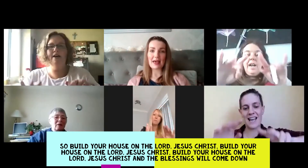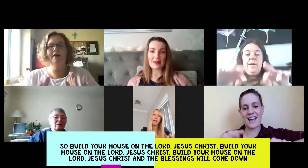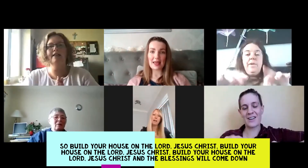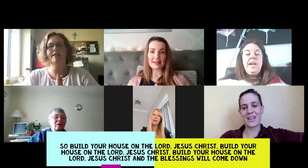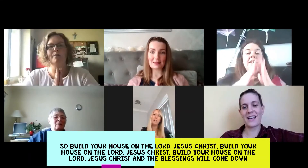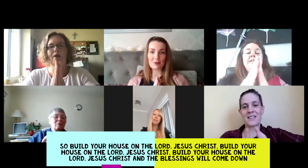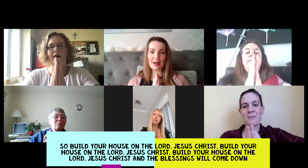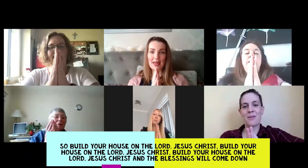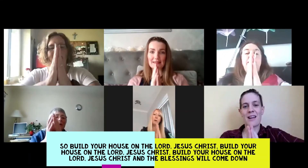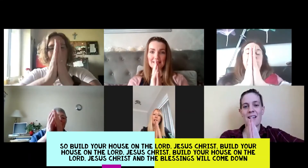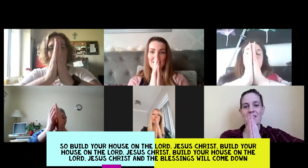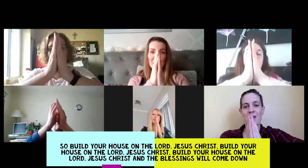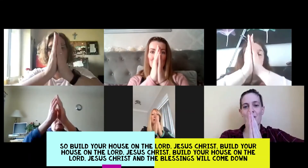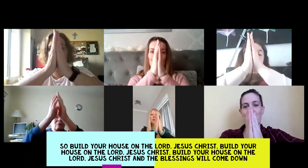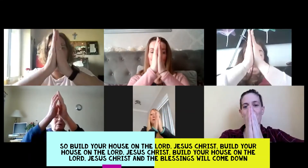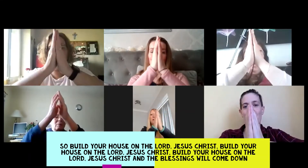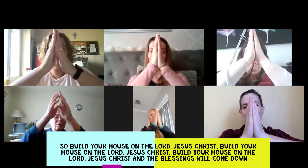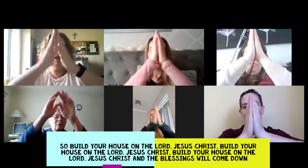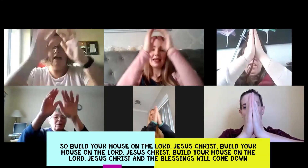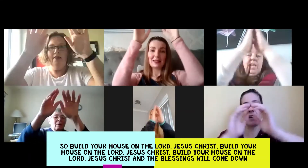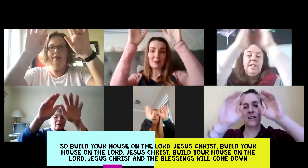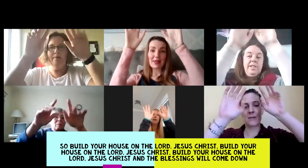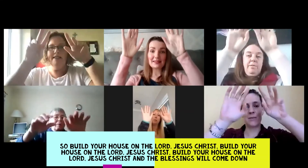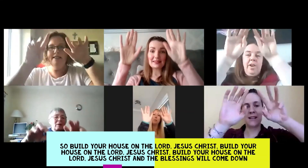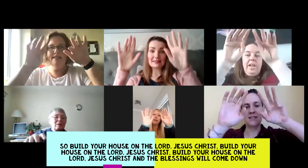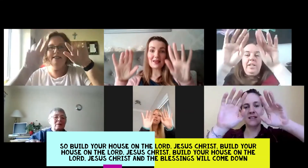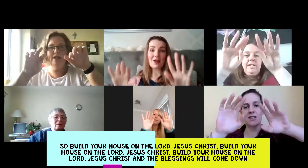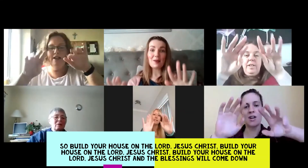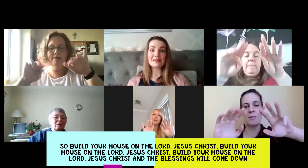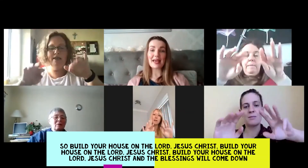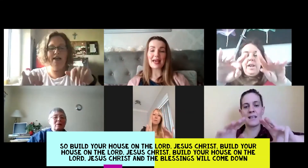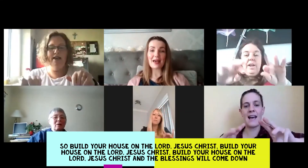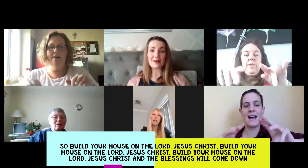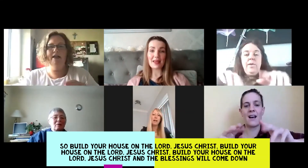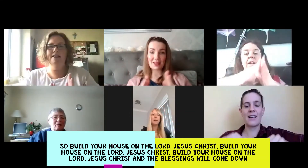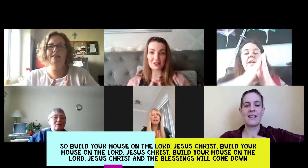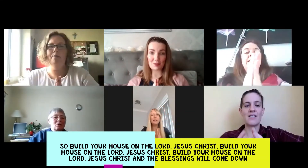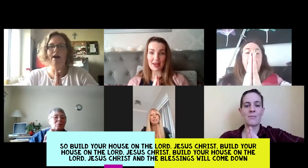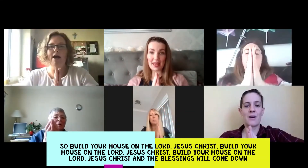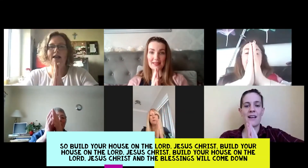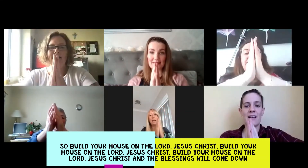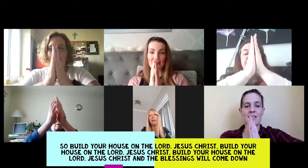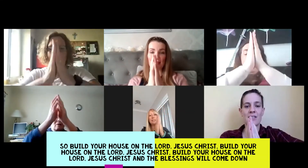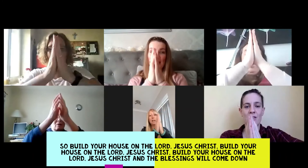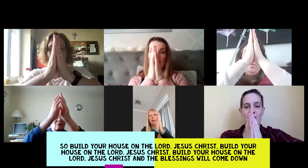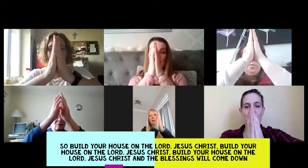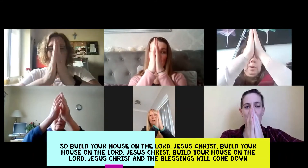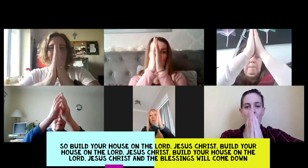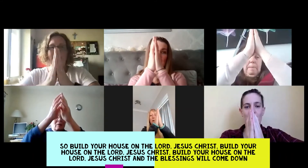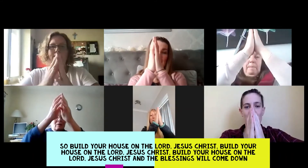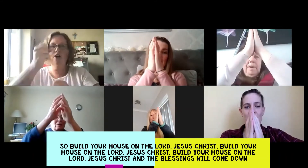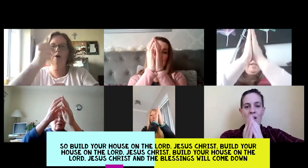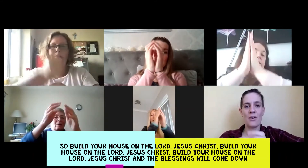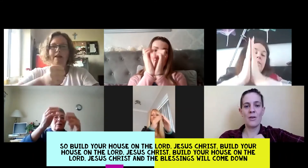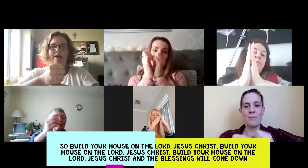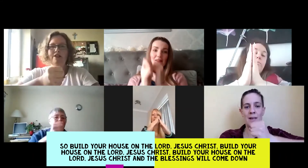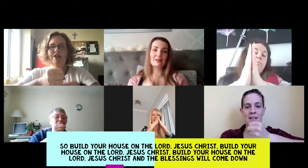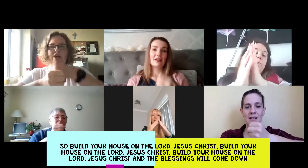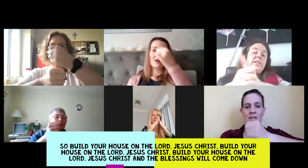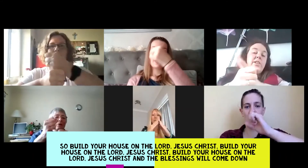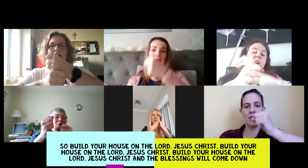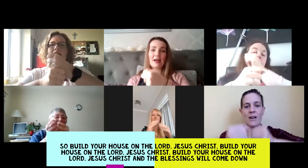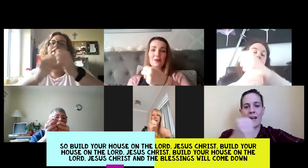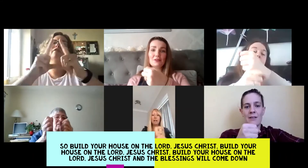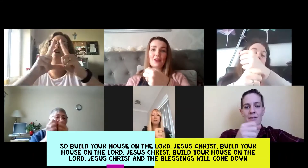down as your prayers go up The blessings come down as your prayers go up So build